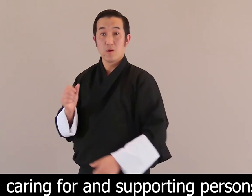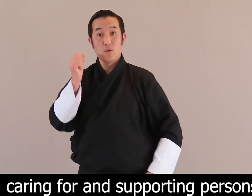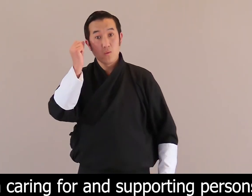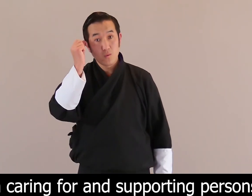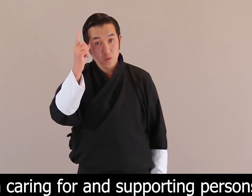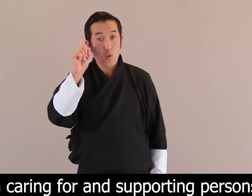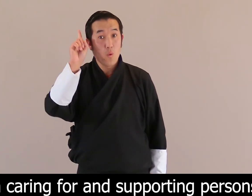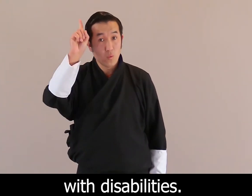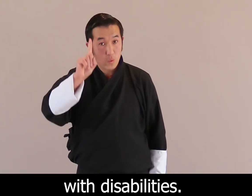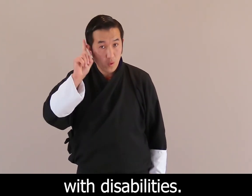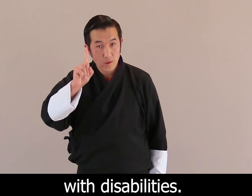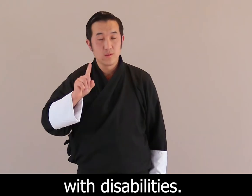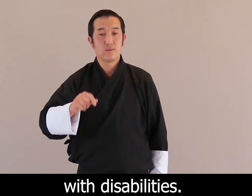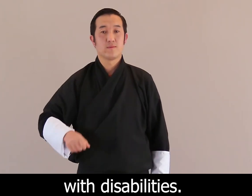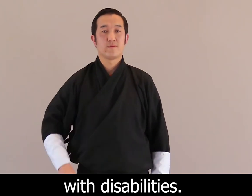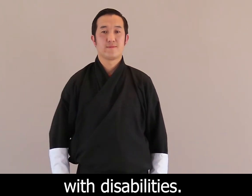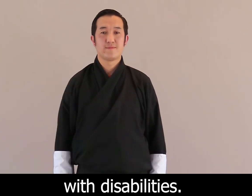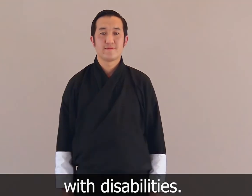supporting persons with disabilities. Peace.